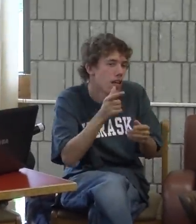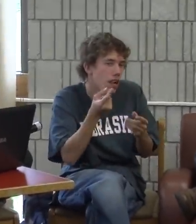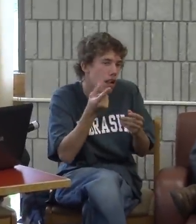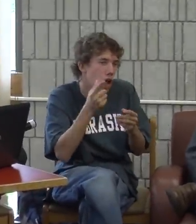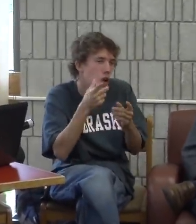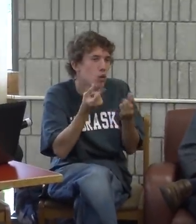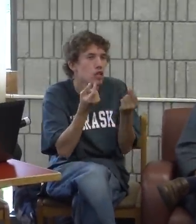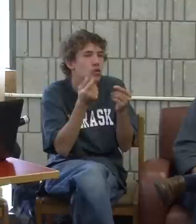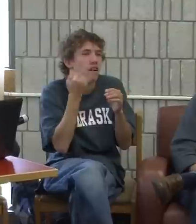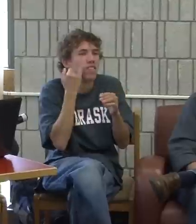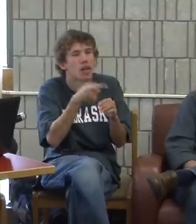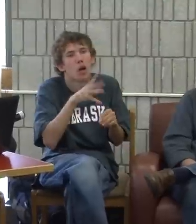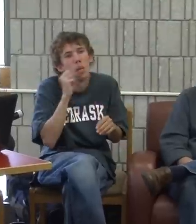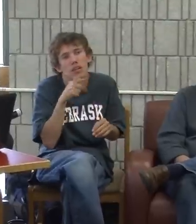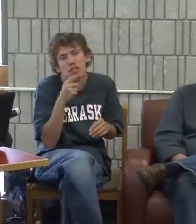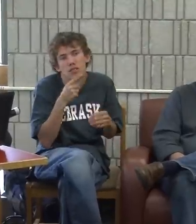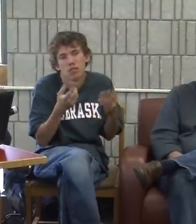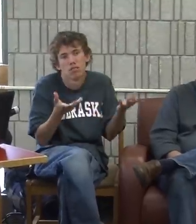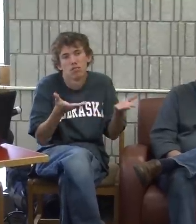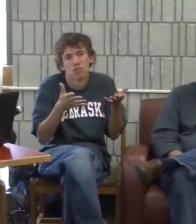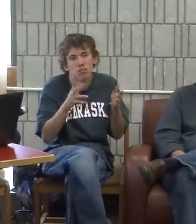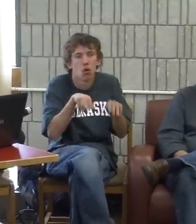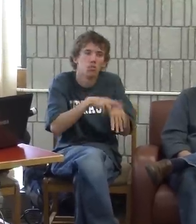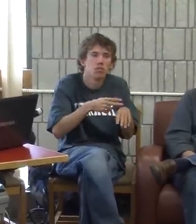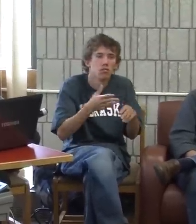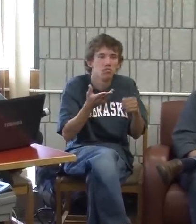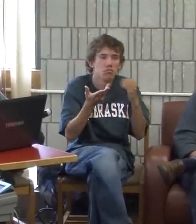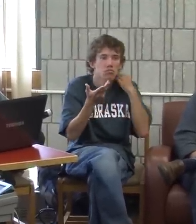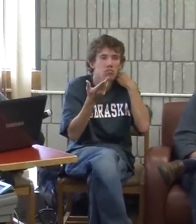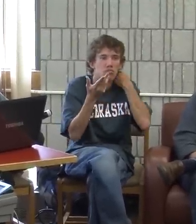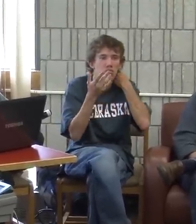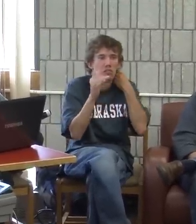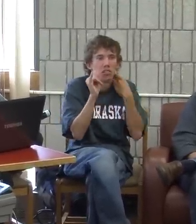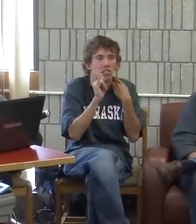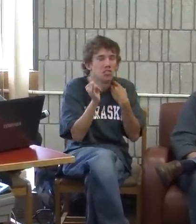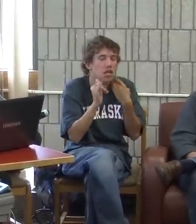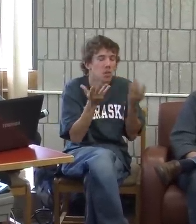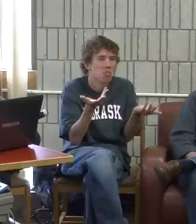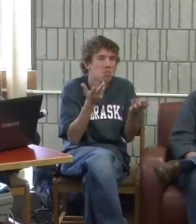what to do and how they would say it.